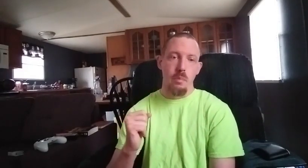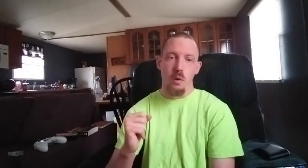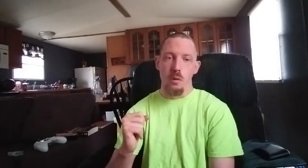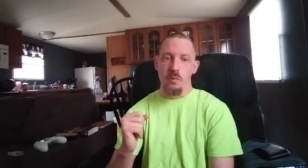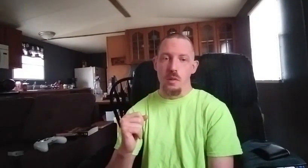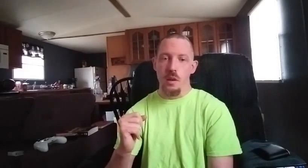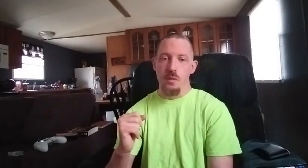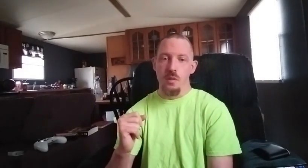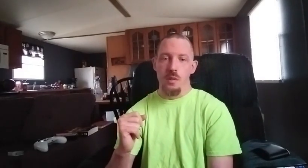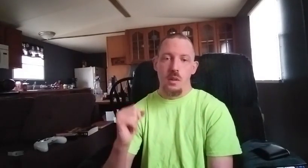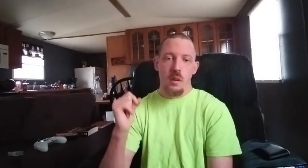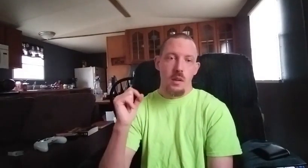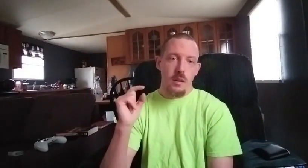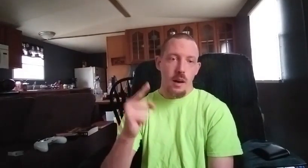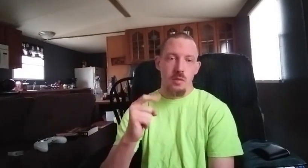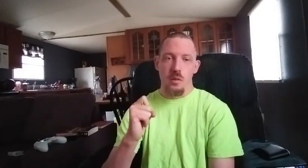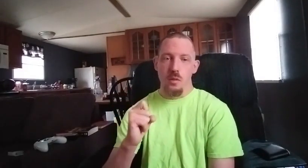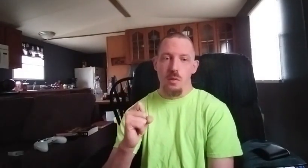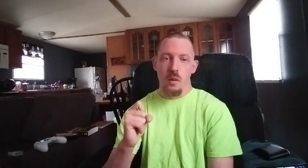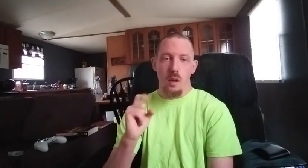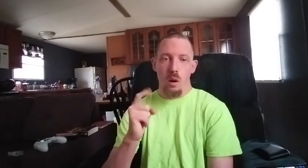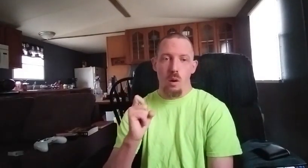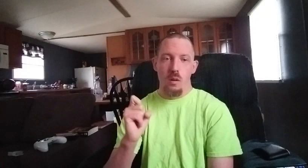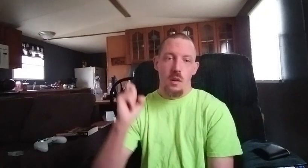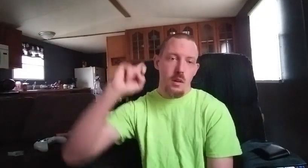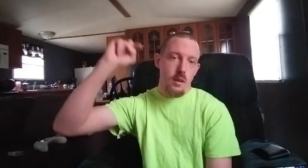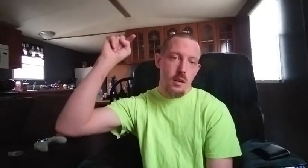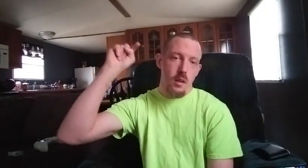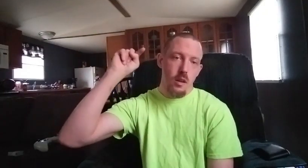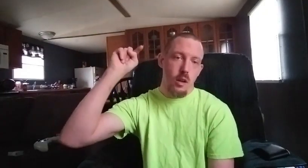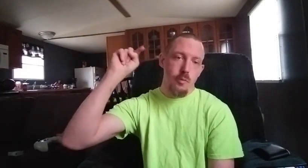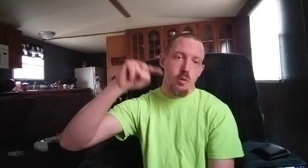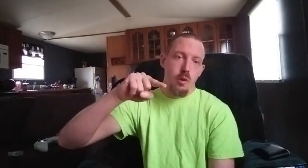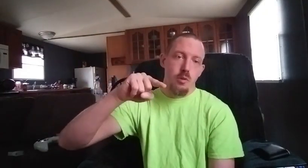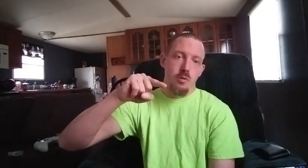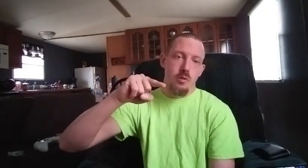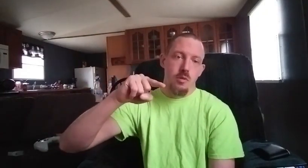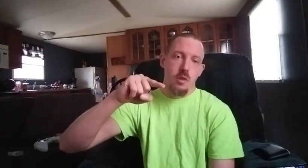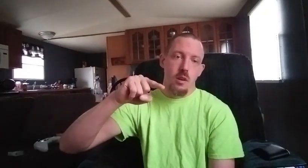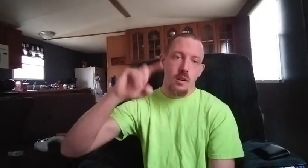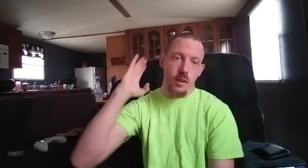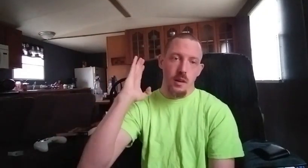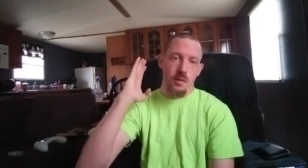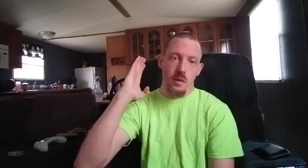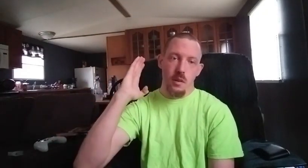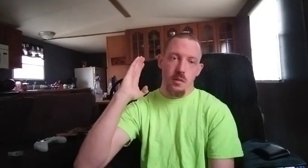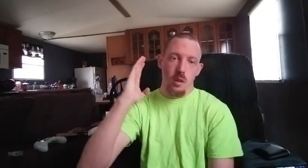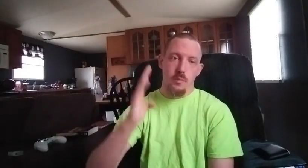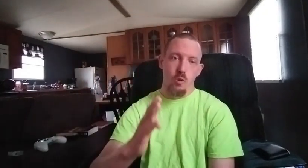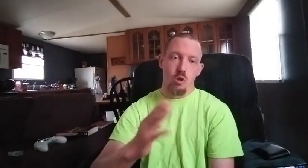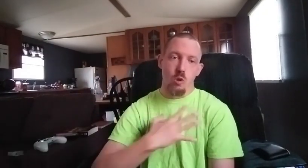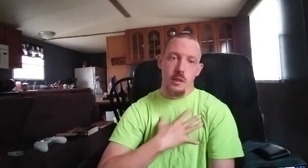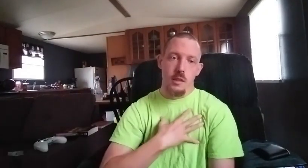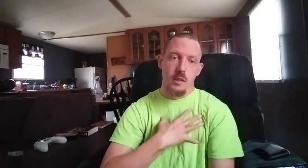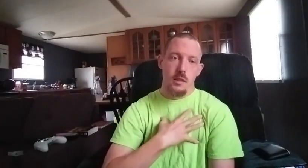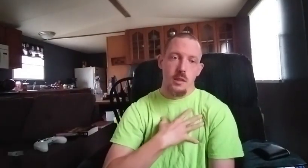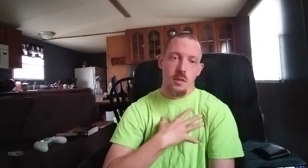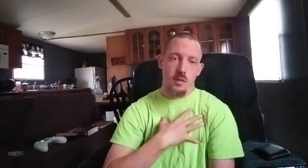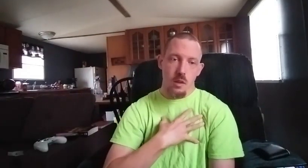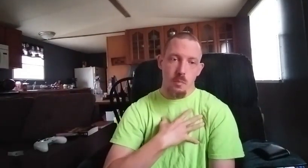bell notification i'll see you hit all and if you are new to this channel like i said thank you for joining seth